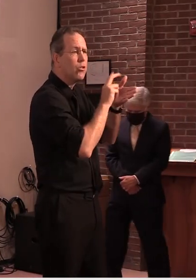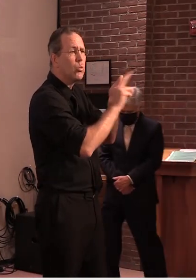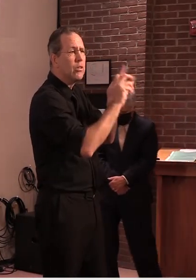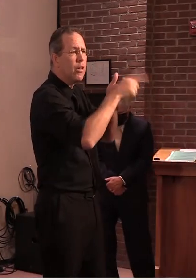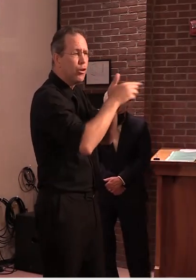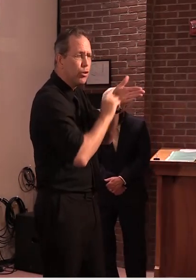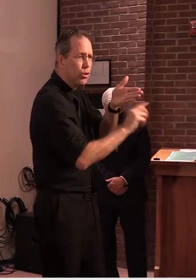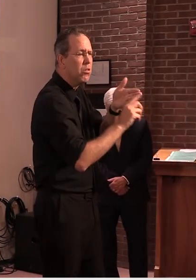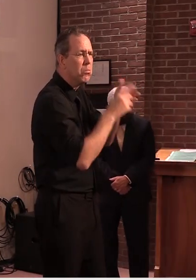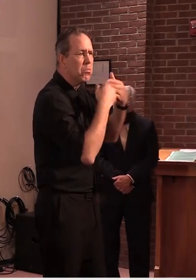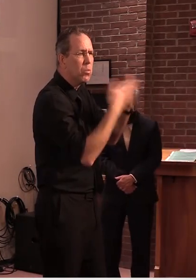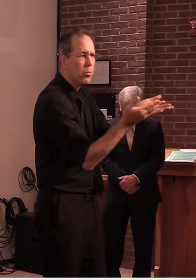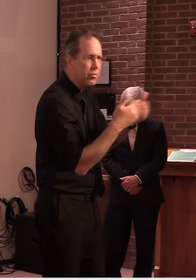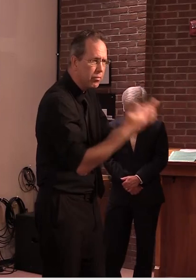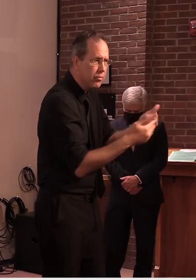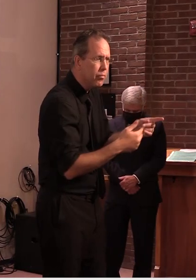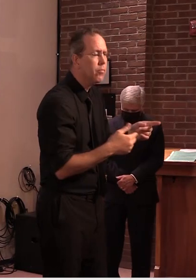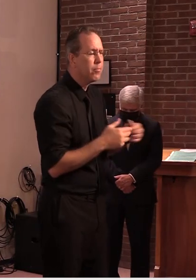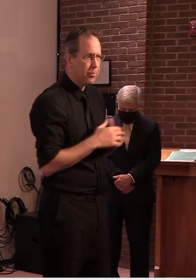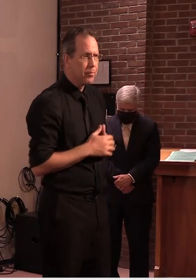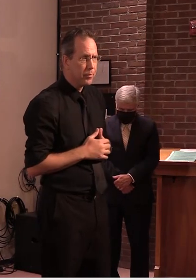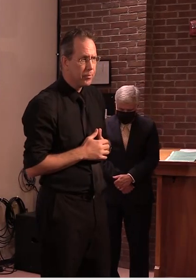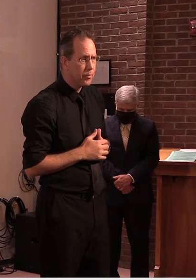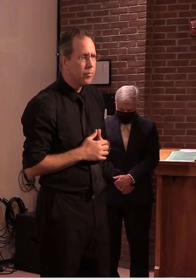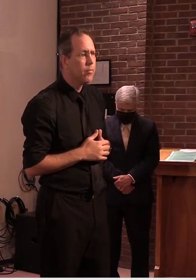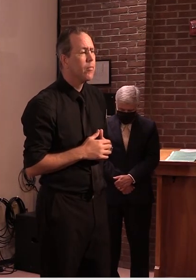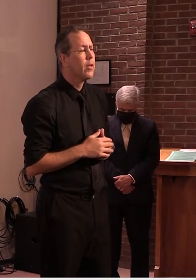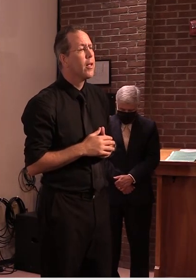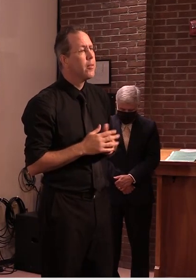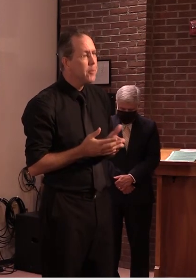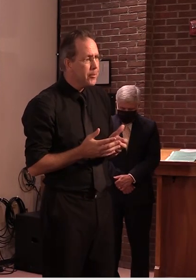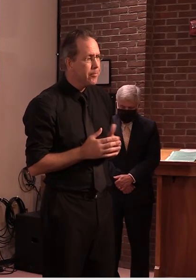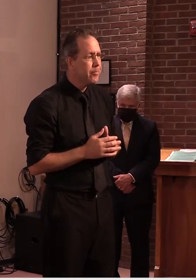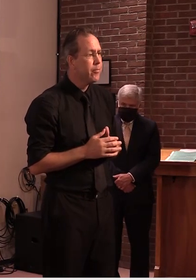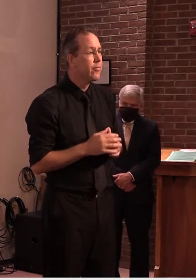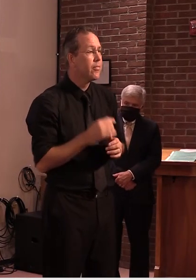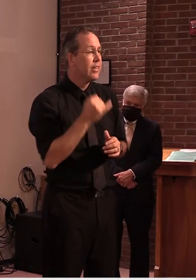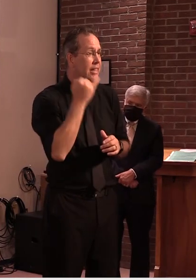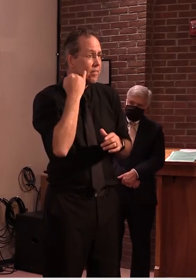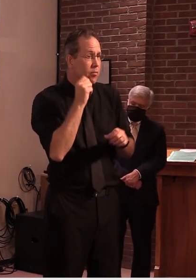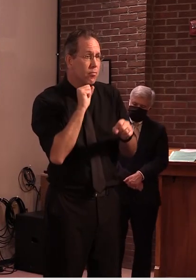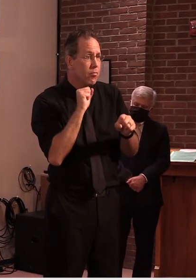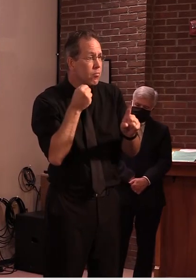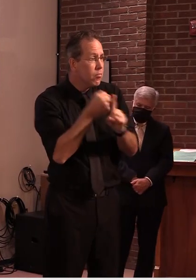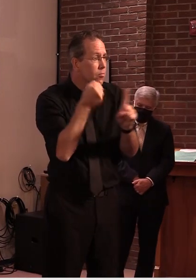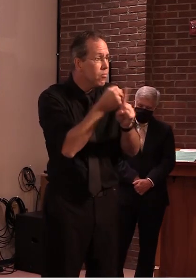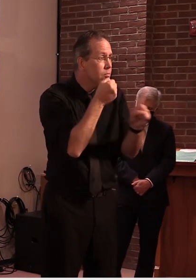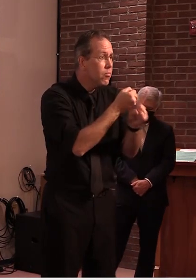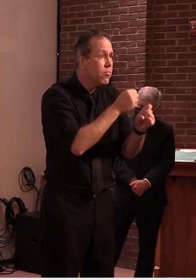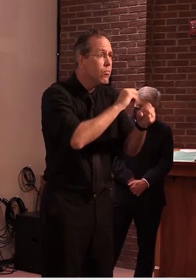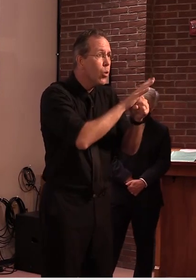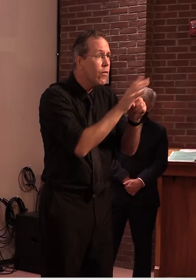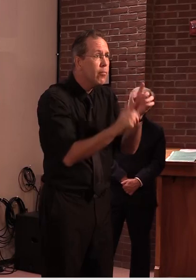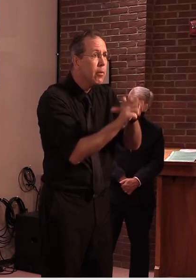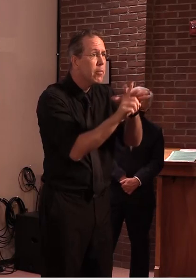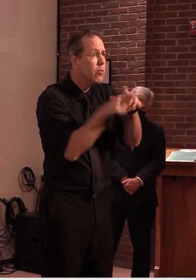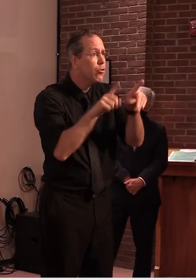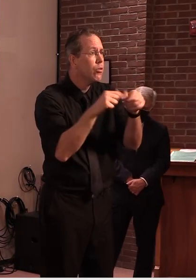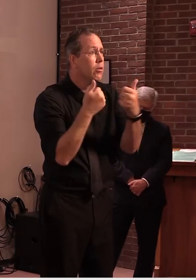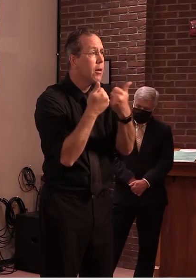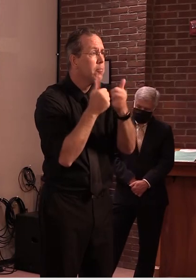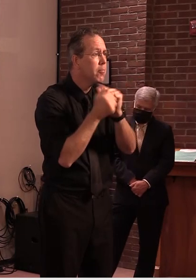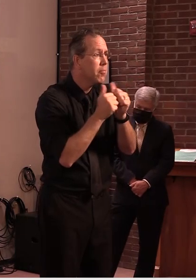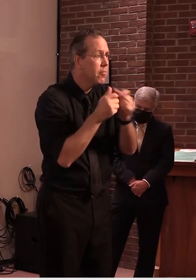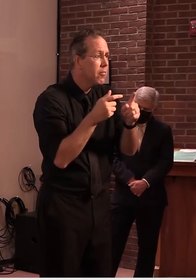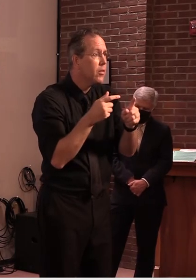what happens if there are confirmed covetous illnesses in the school and